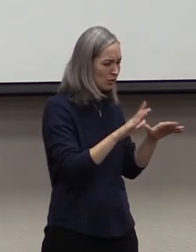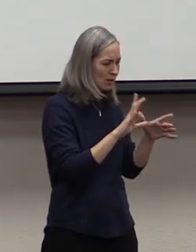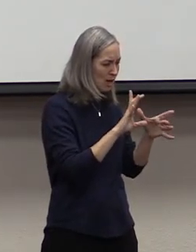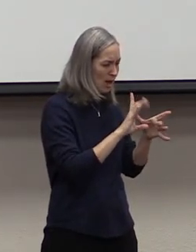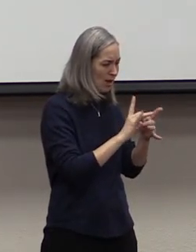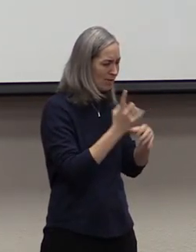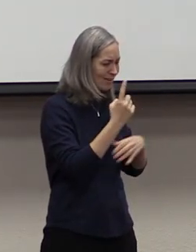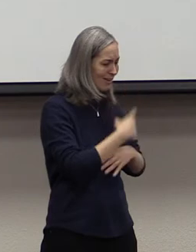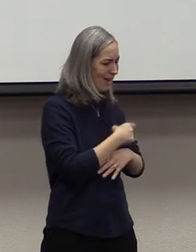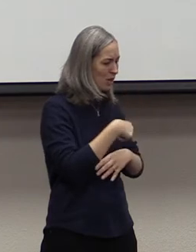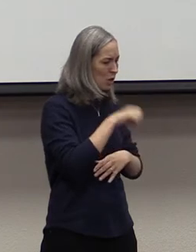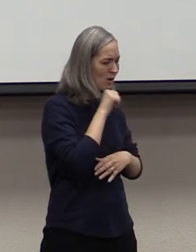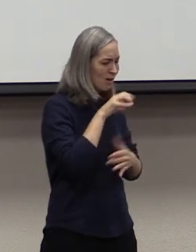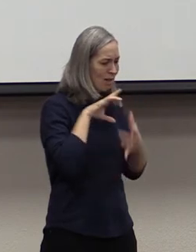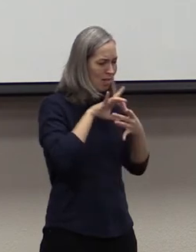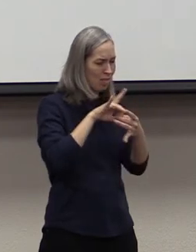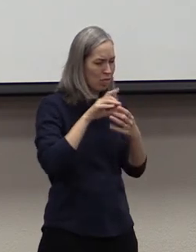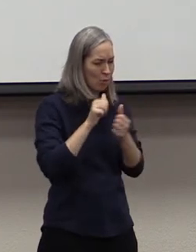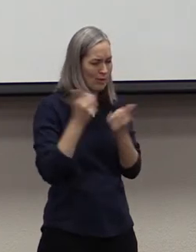or of the darkness.